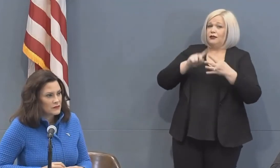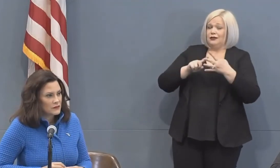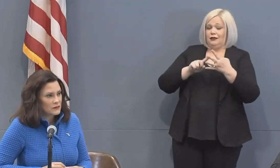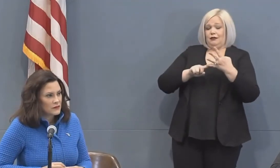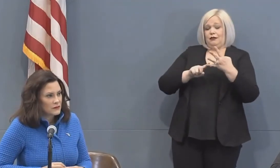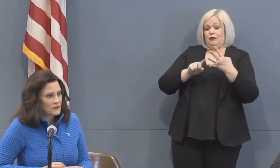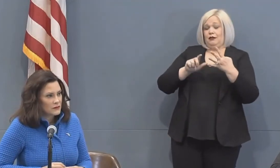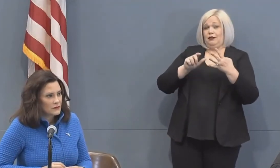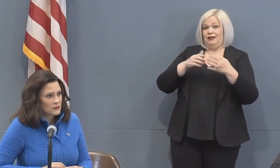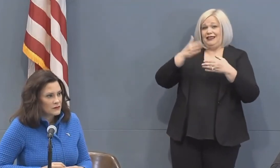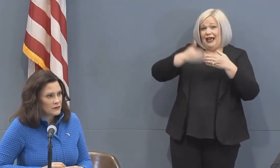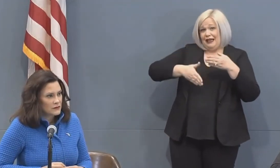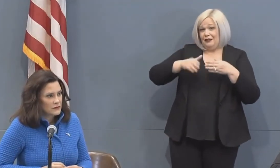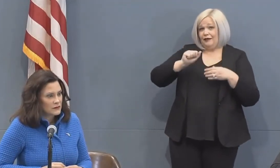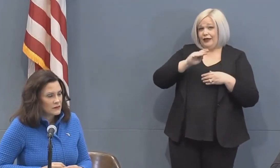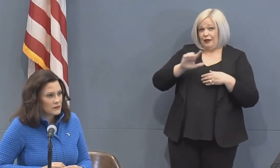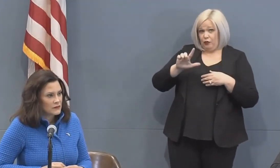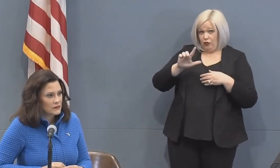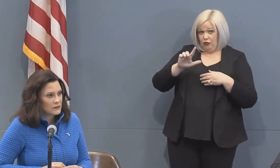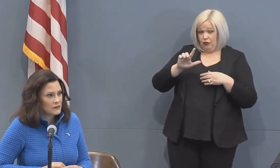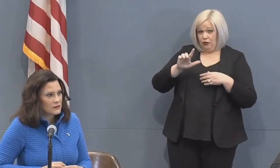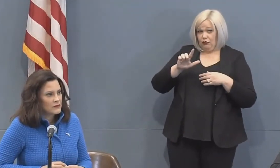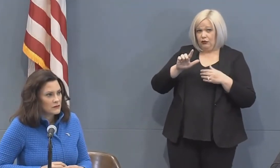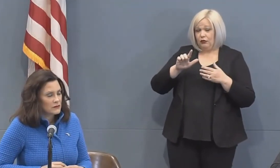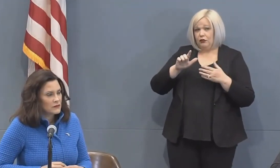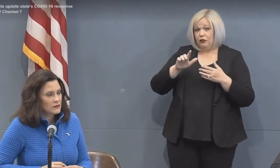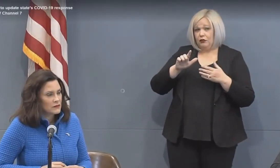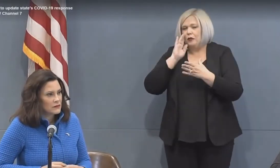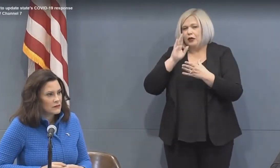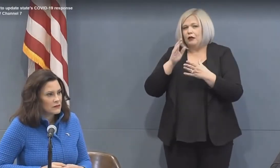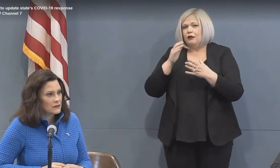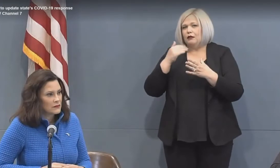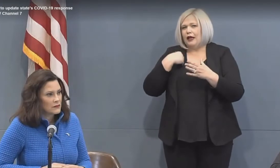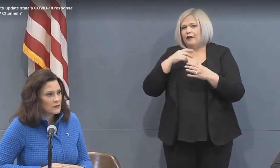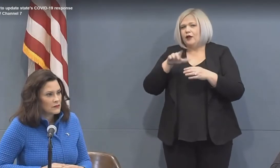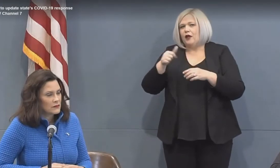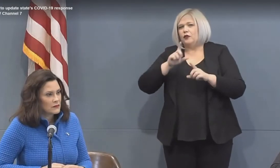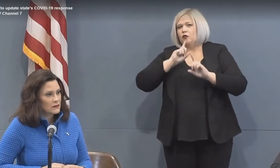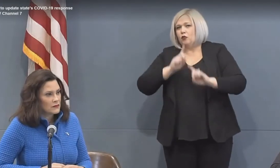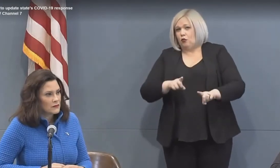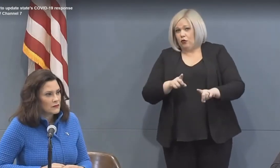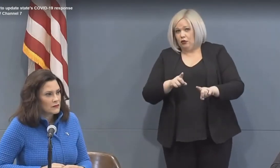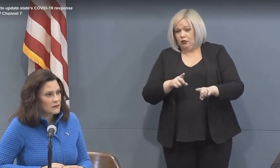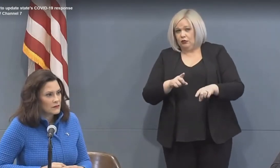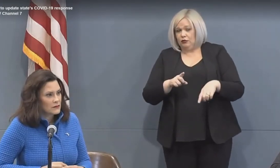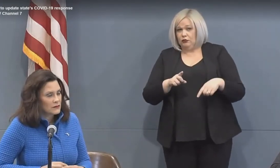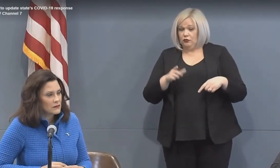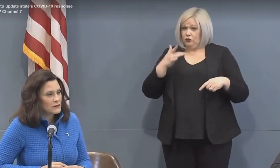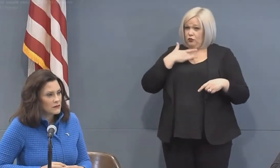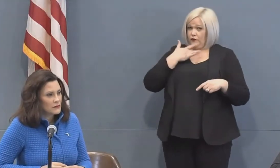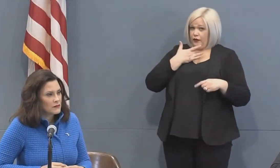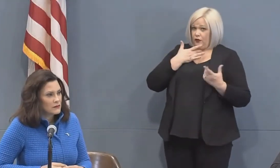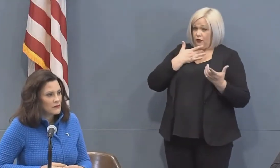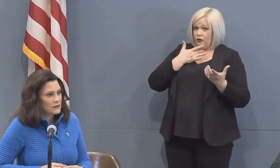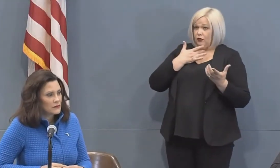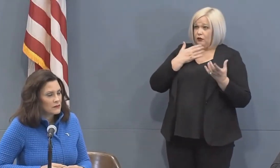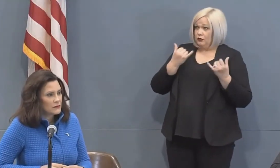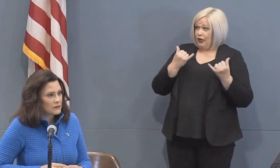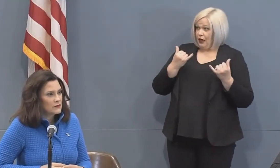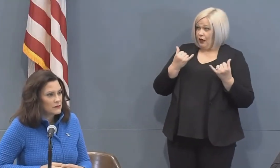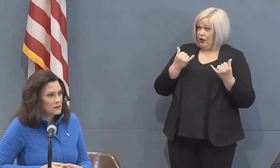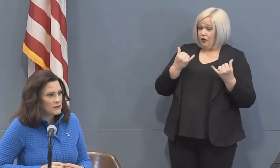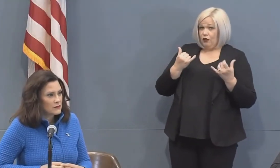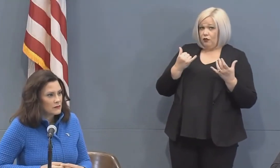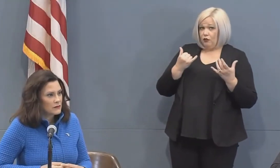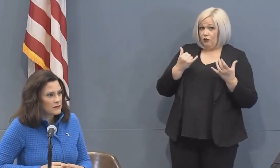and at that point there'll be some other directive at all if this is this is as we are today